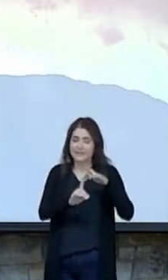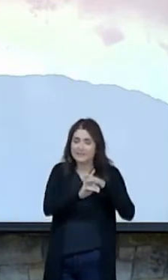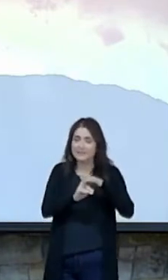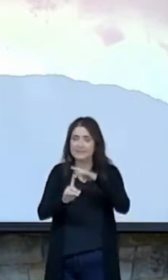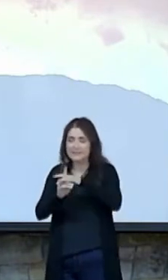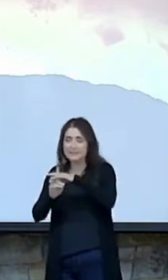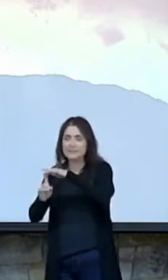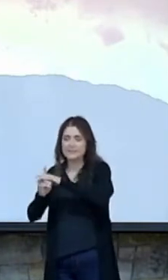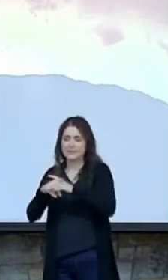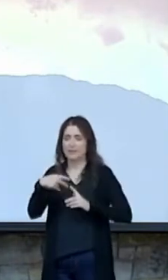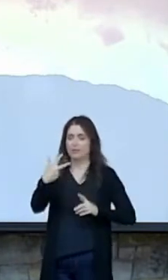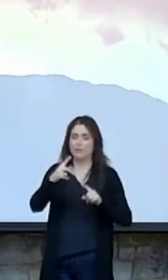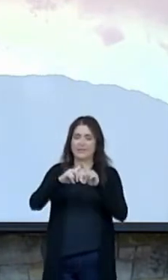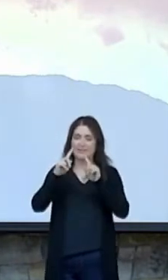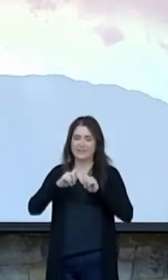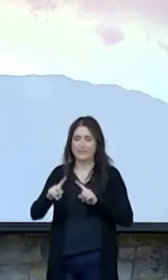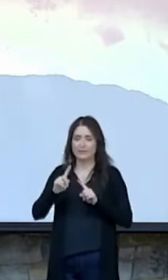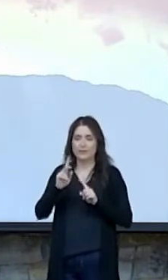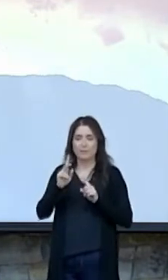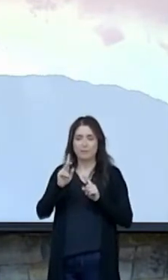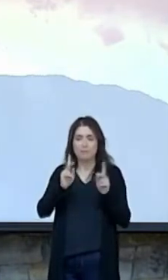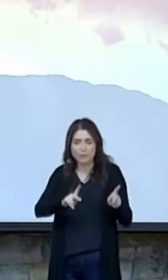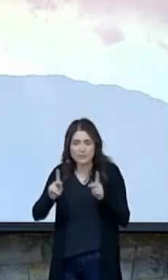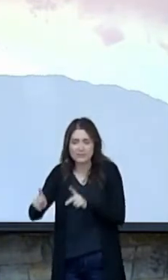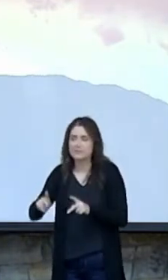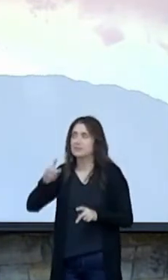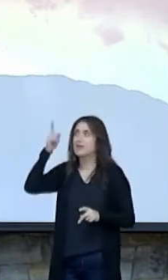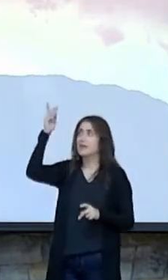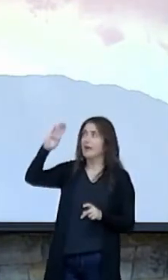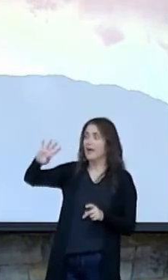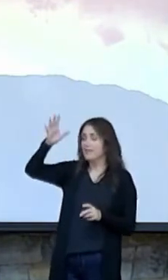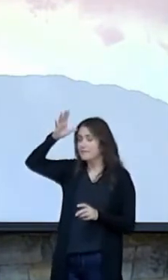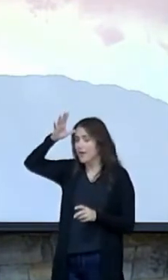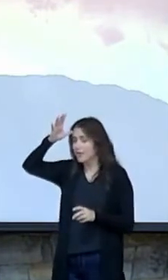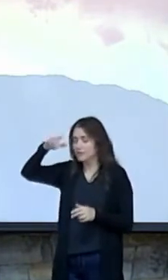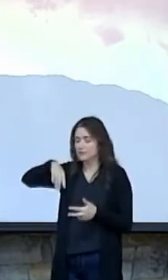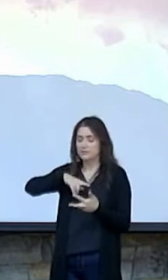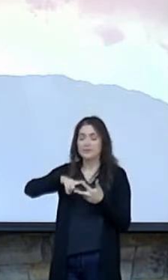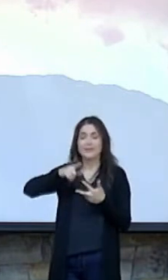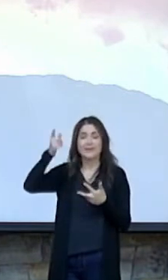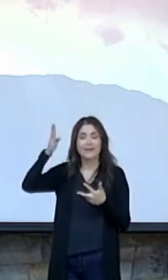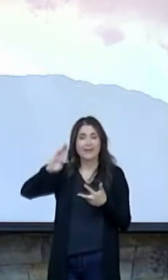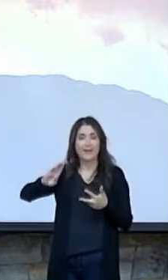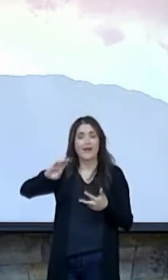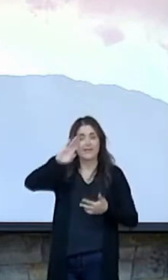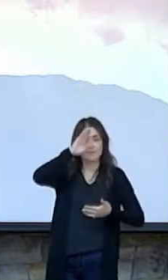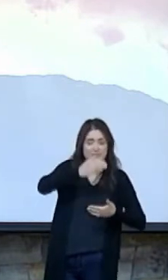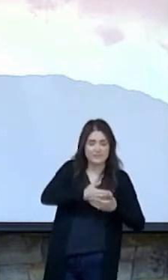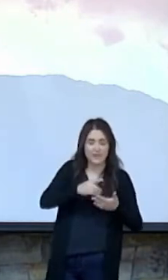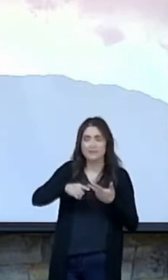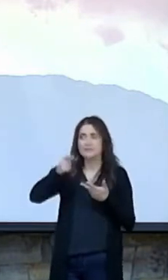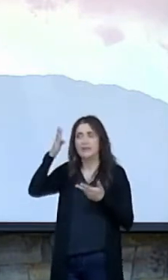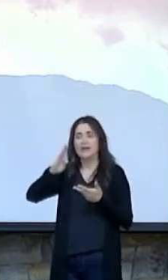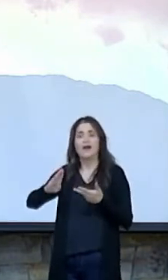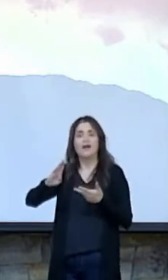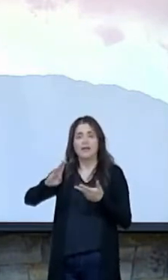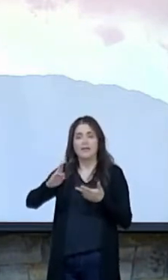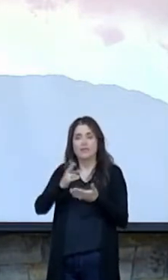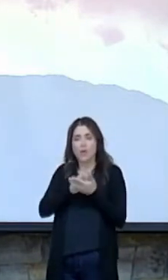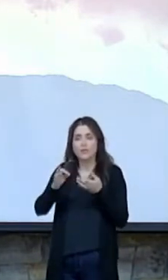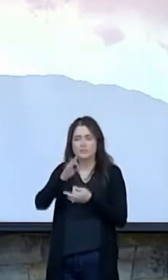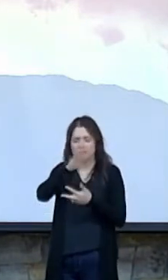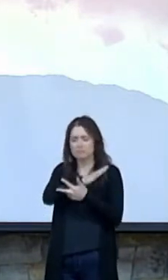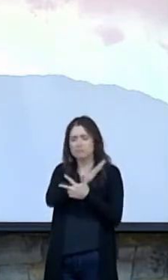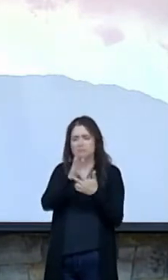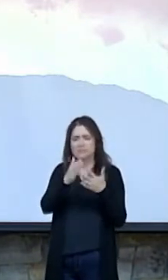persons. God the Father, God the Son, and God the Holy Spirit. All three are distinct personalities, but